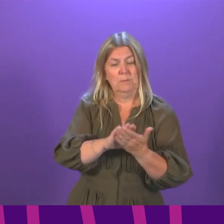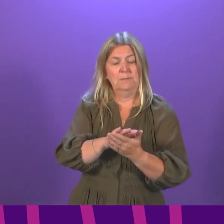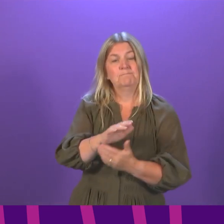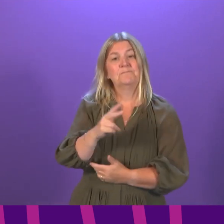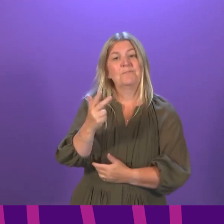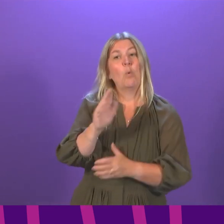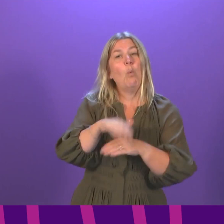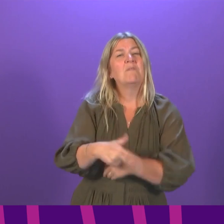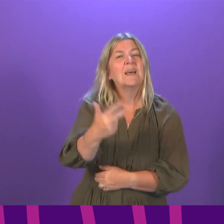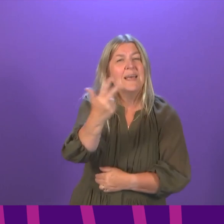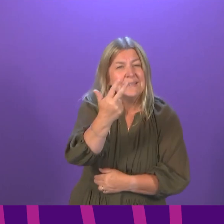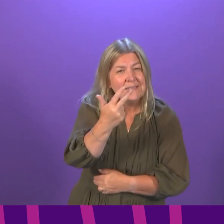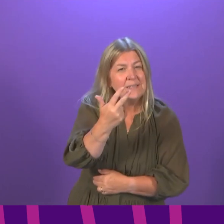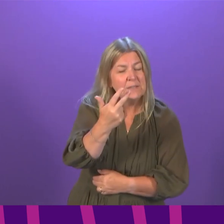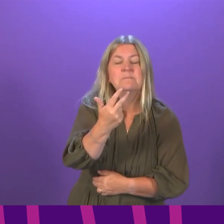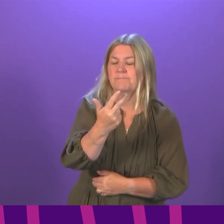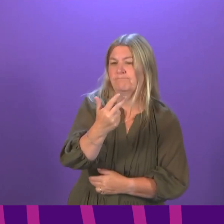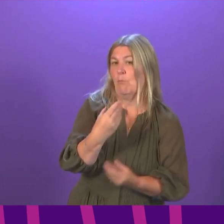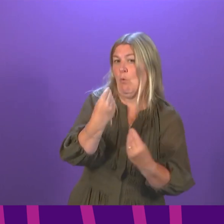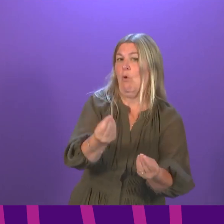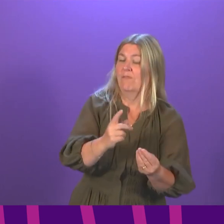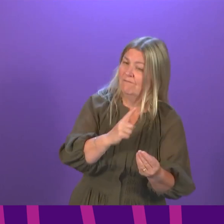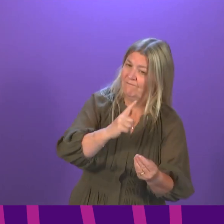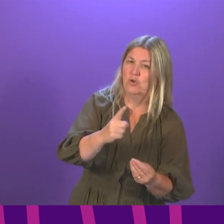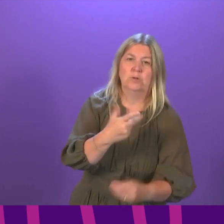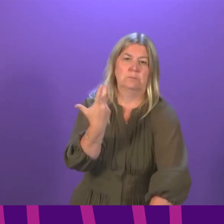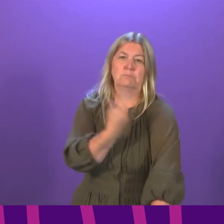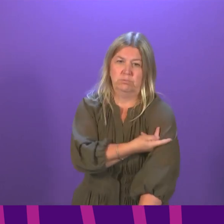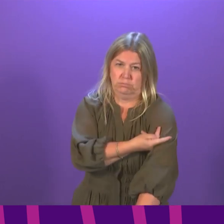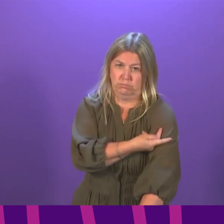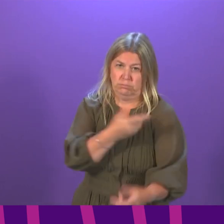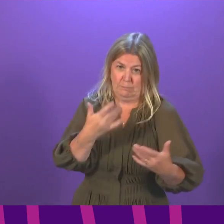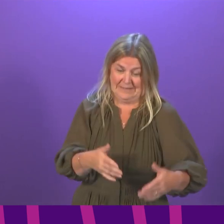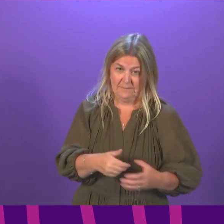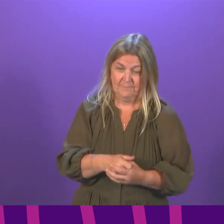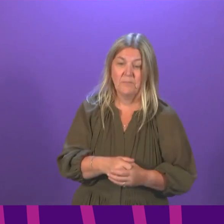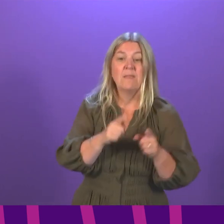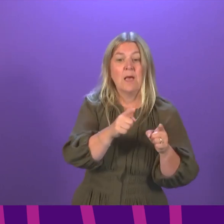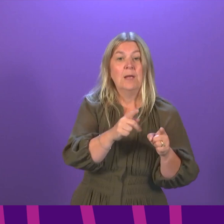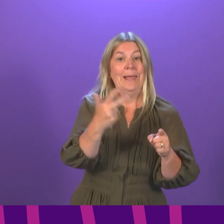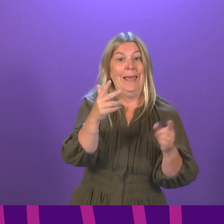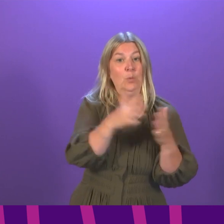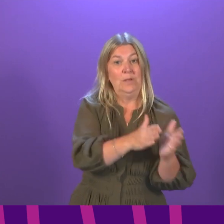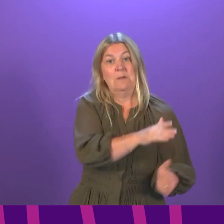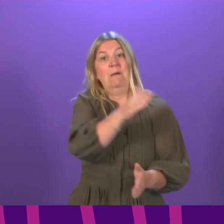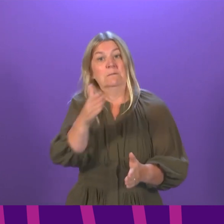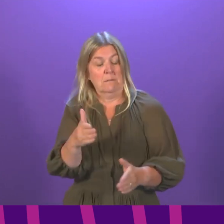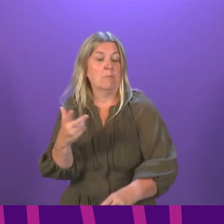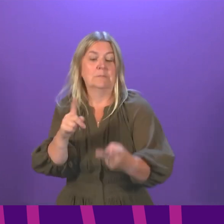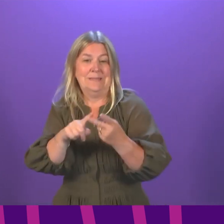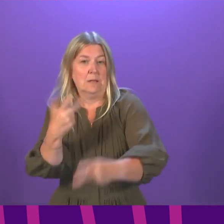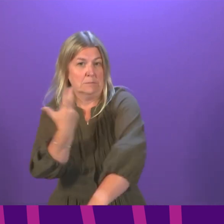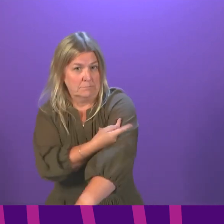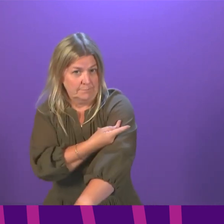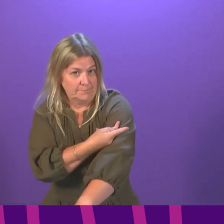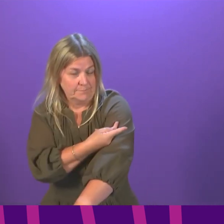a first dose already, and then eight weeks on from that, by mid-September, all 18-year-olds who